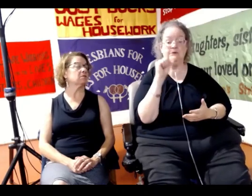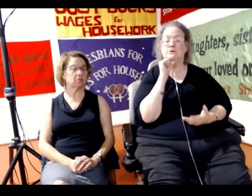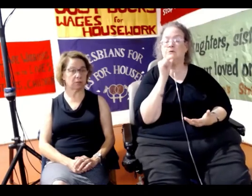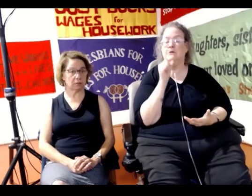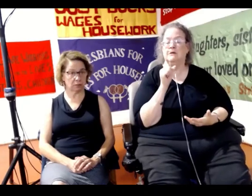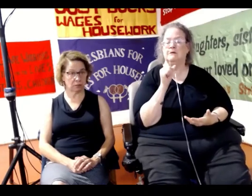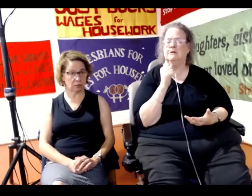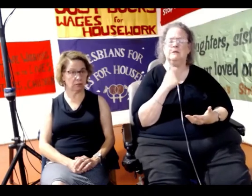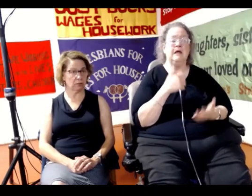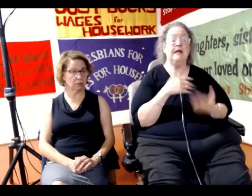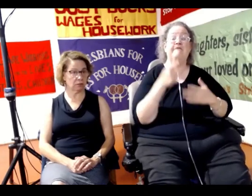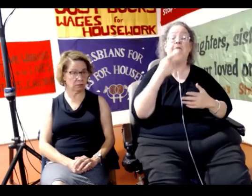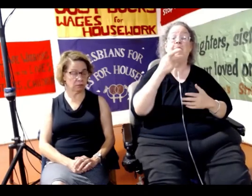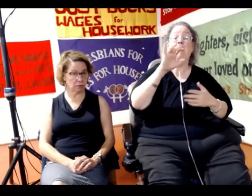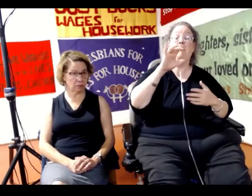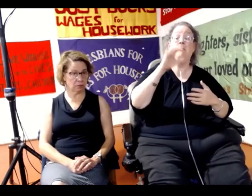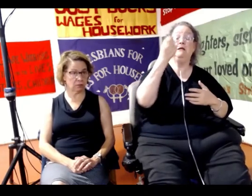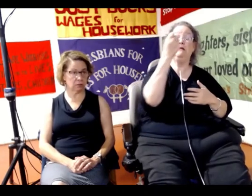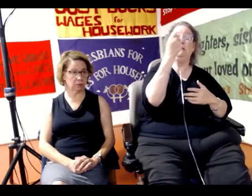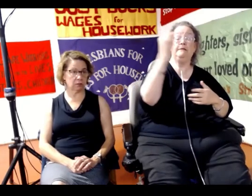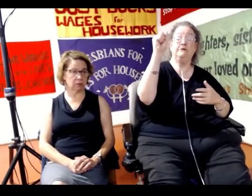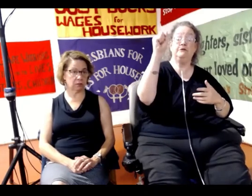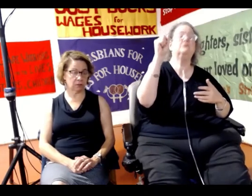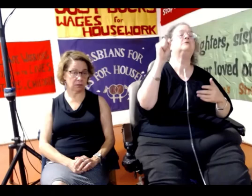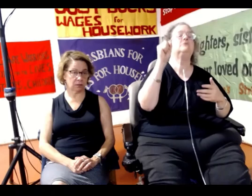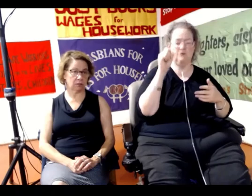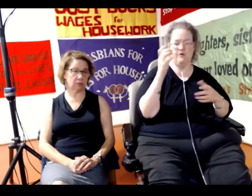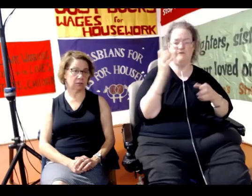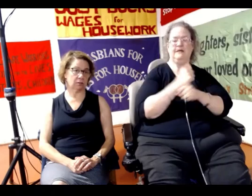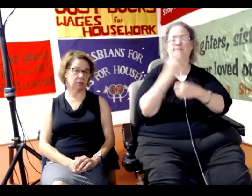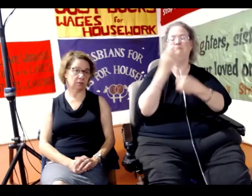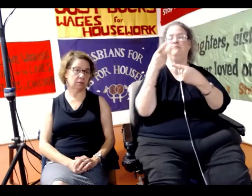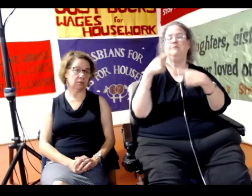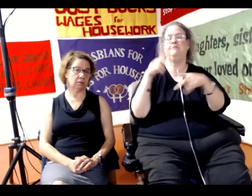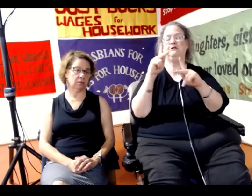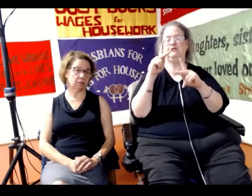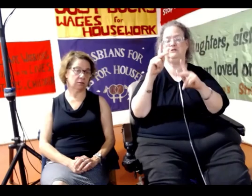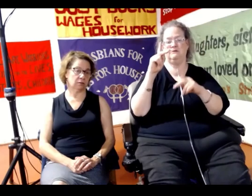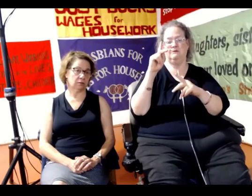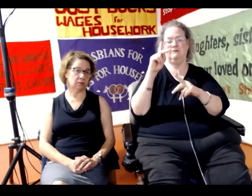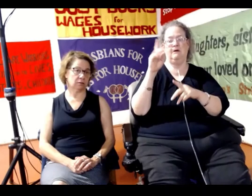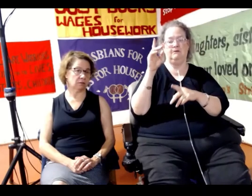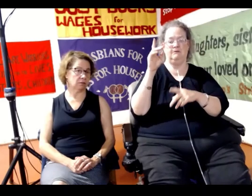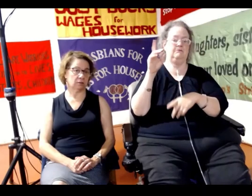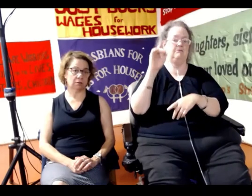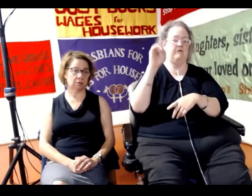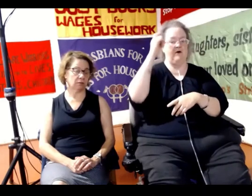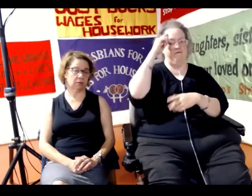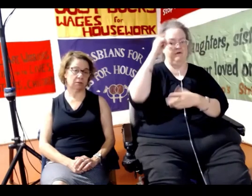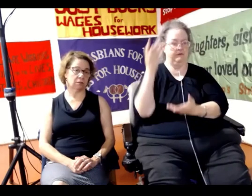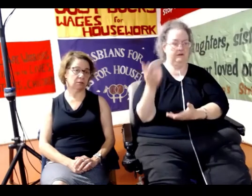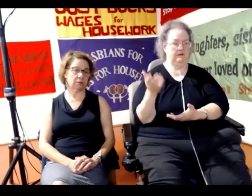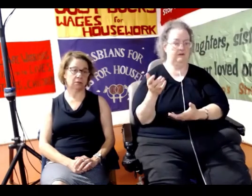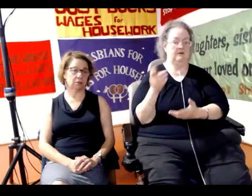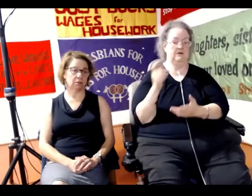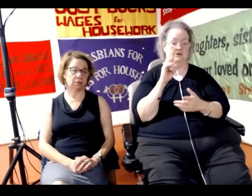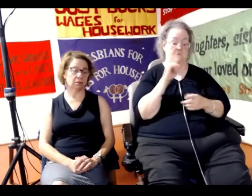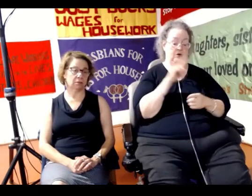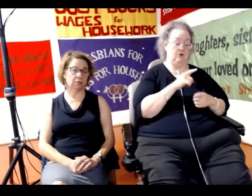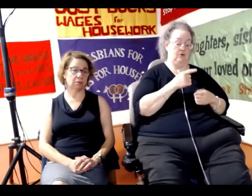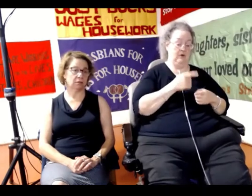public space, it you have to go and get from the local public authority. And would they give permission not to protest in this particular